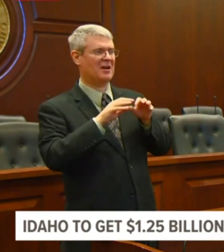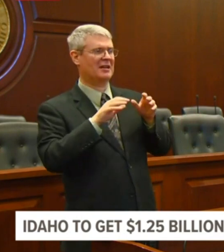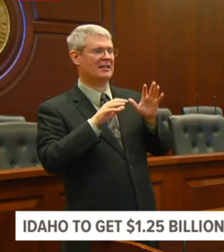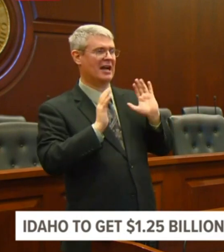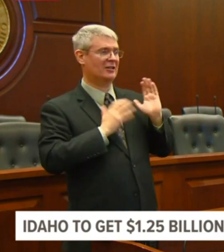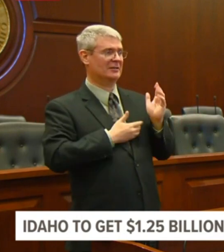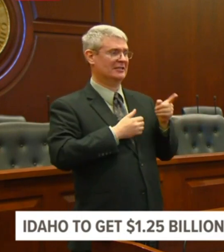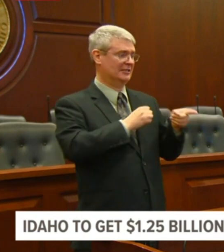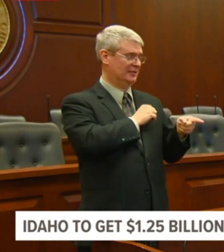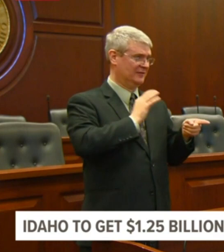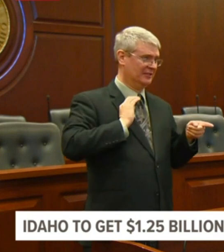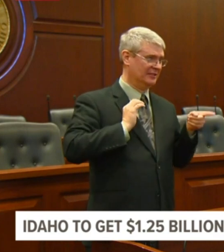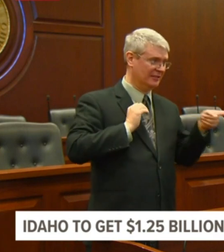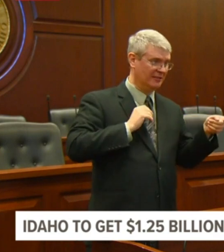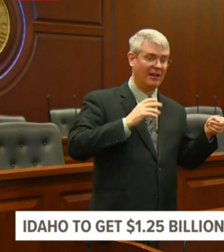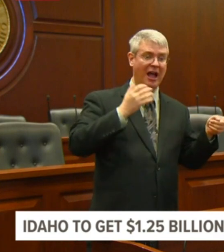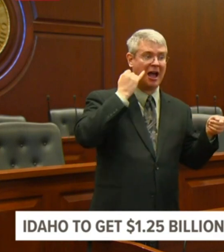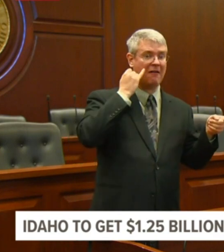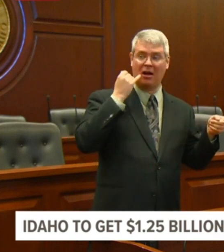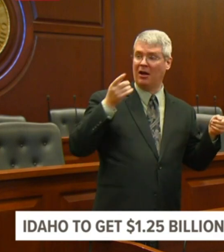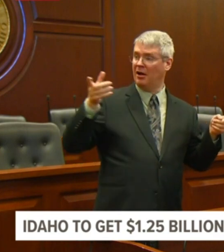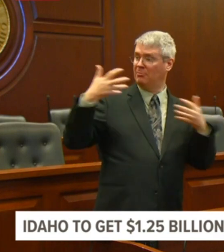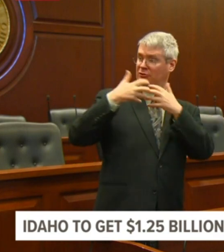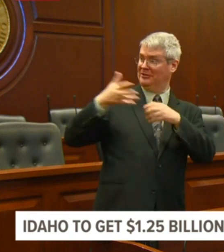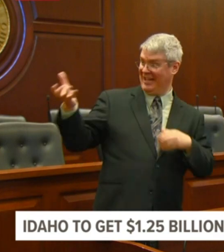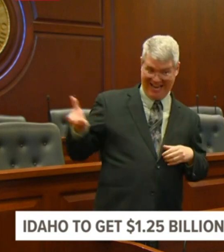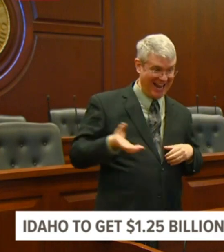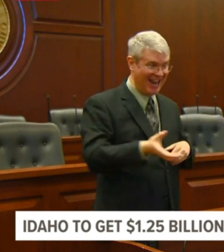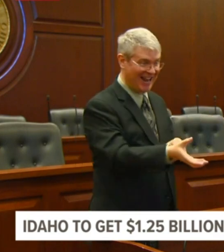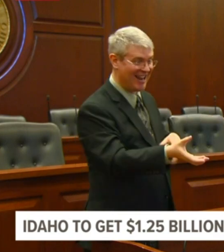put it, or somebody to operate it doesn't do us a lot of good.